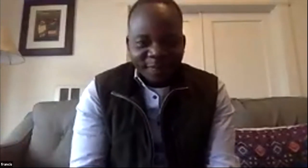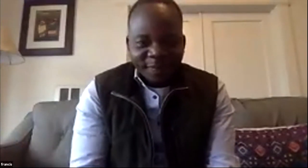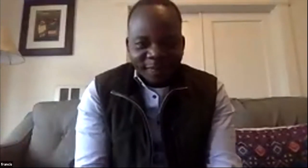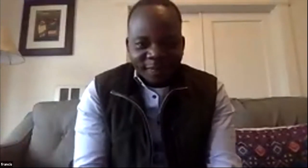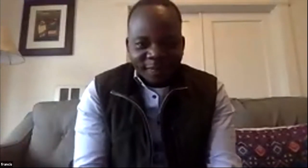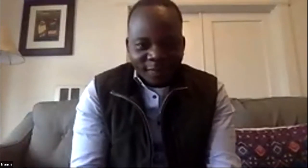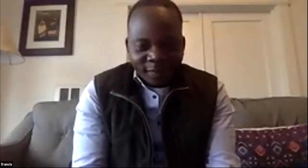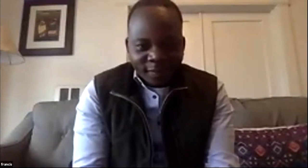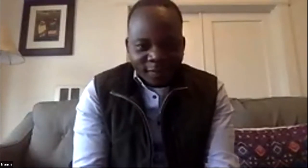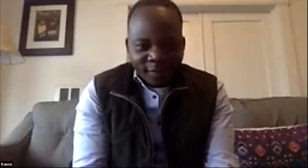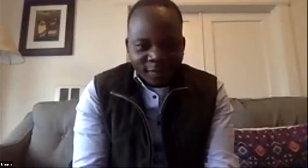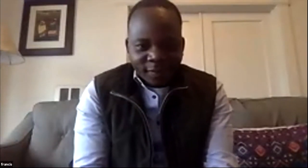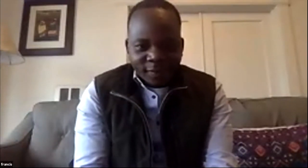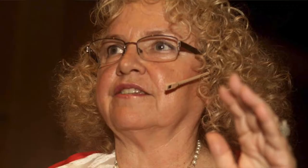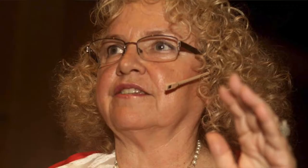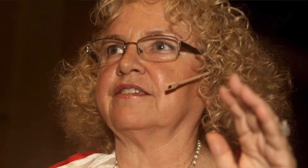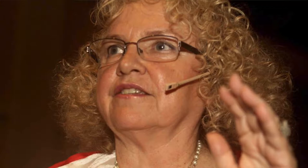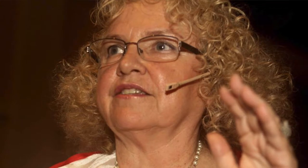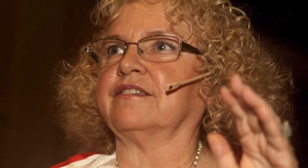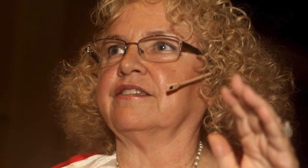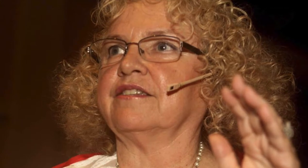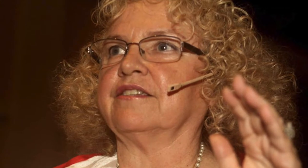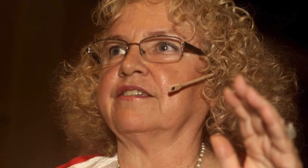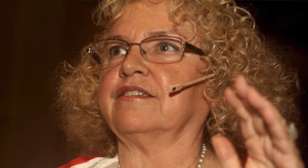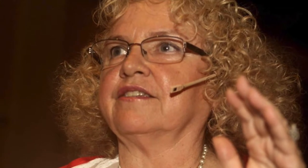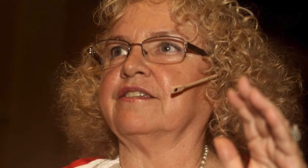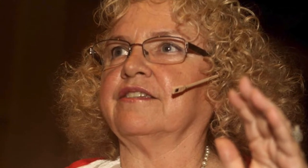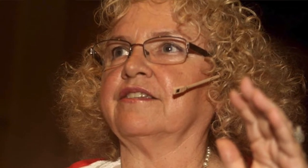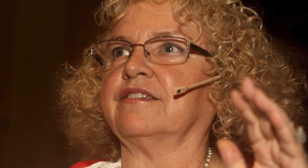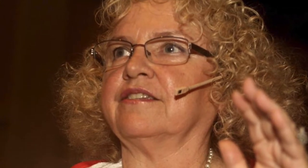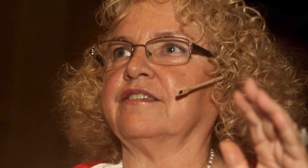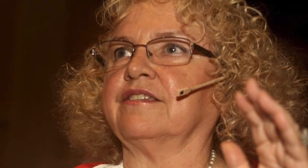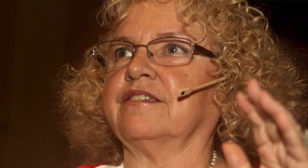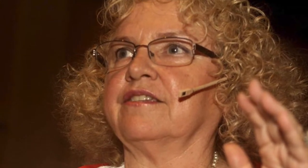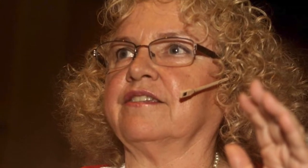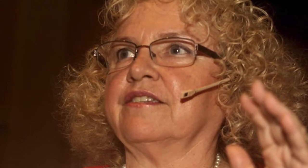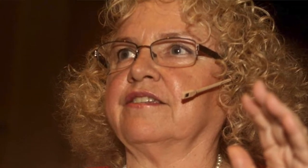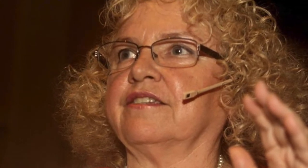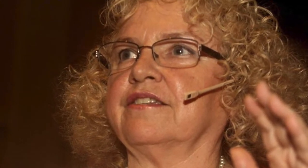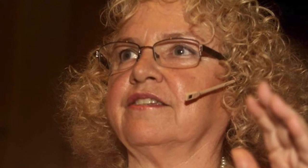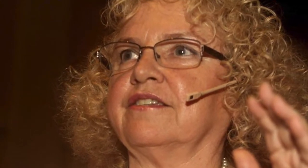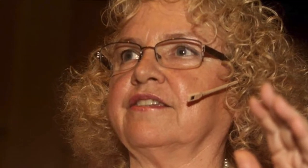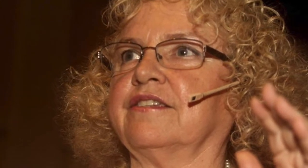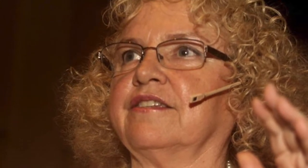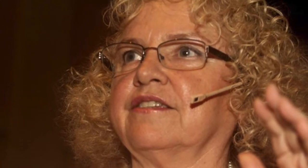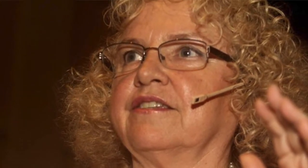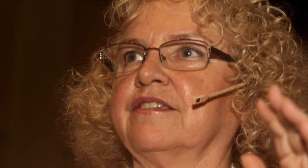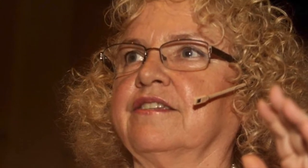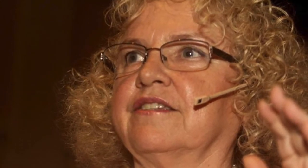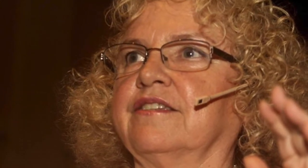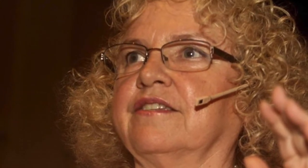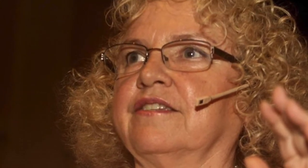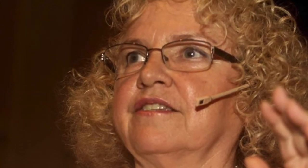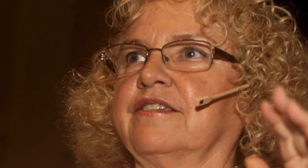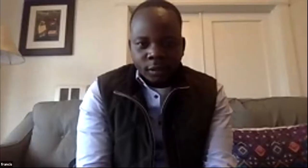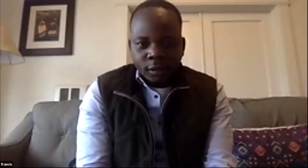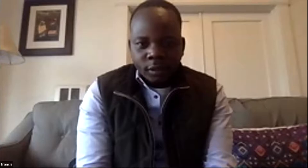deaf people right okay that's enough for right now let him just respond and he and he will share back with you